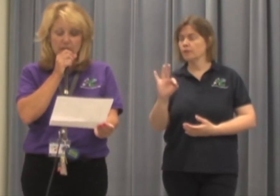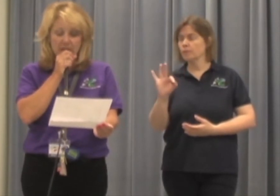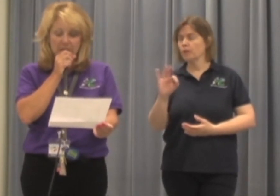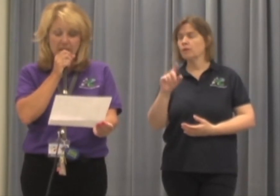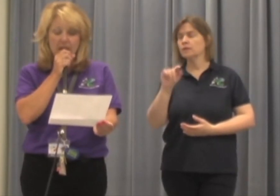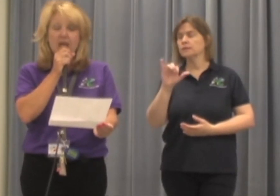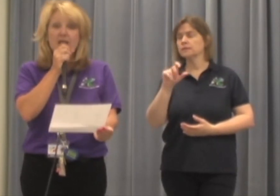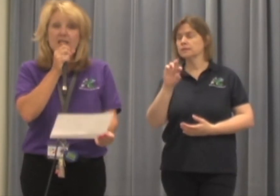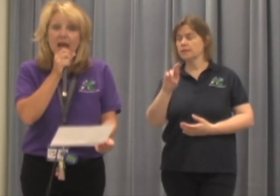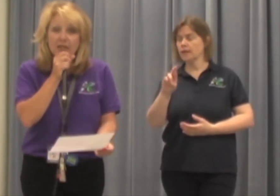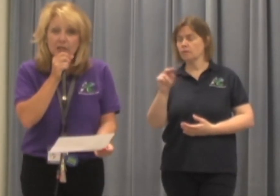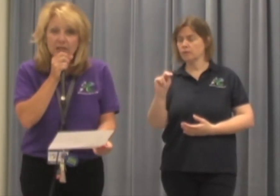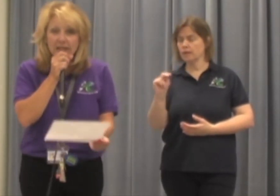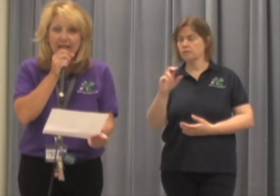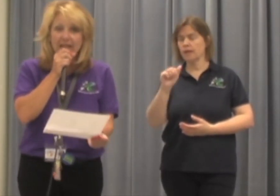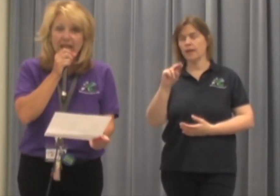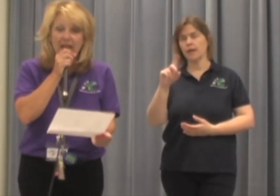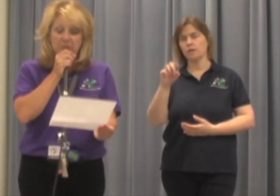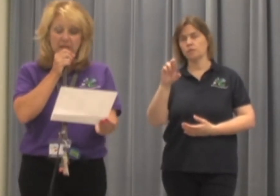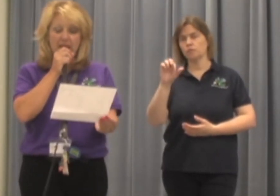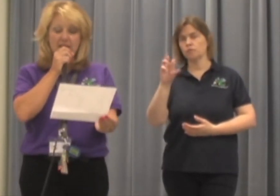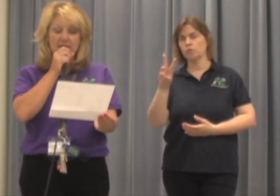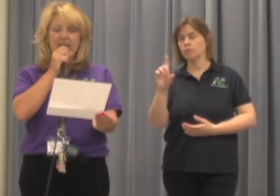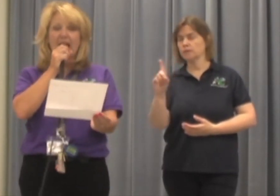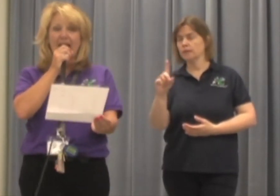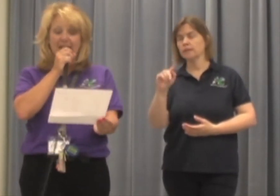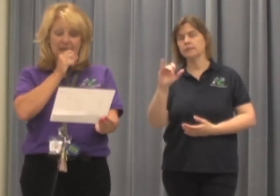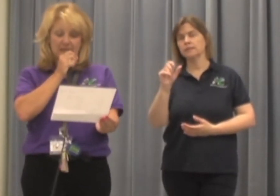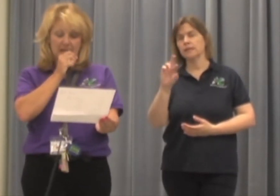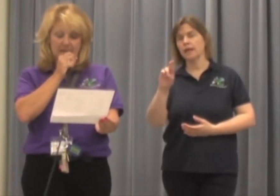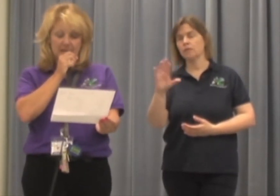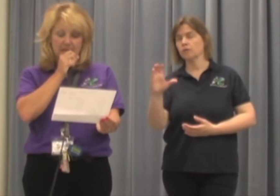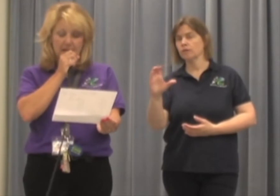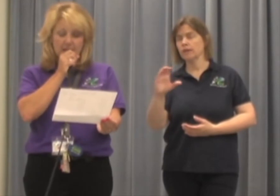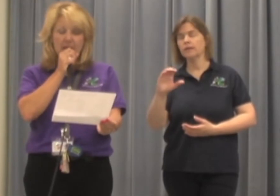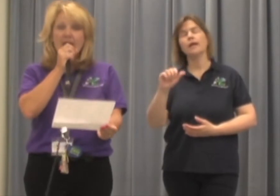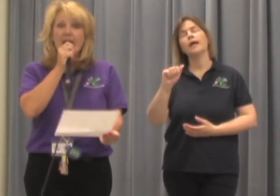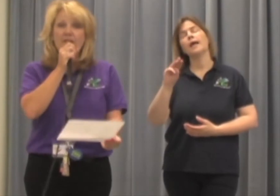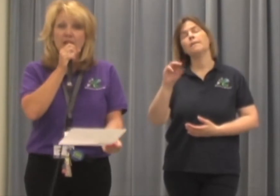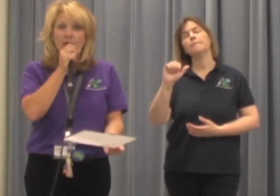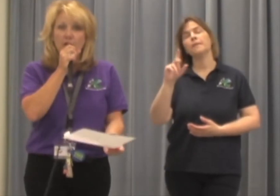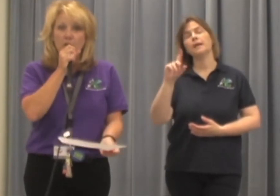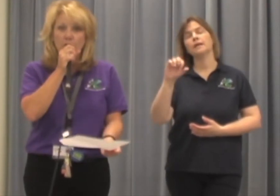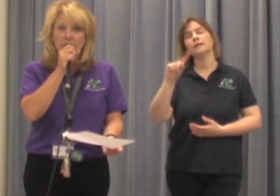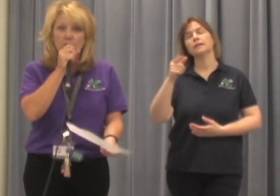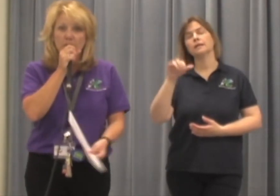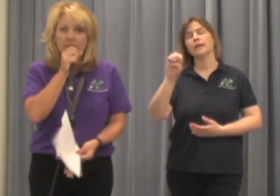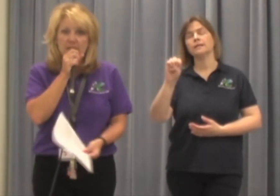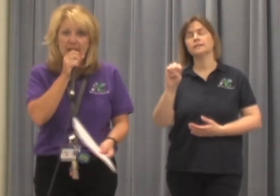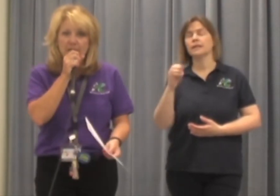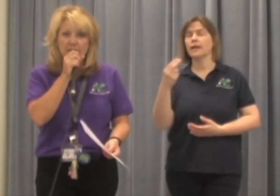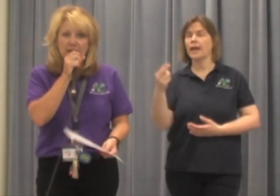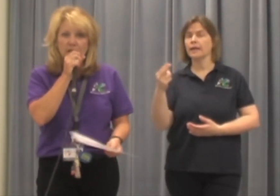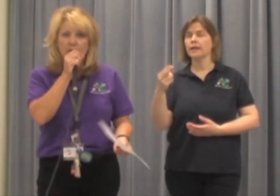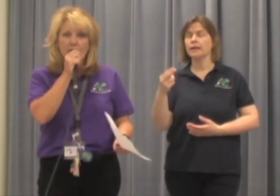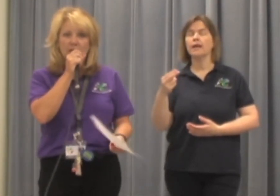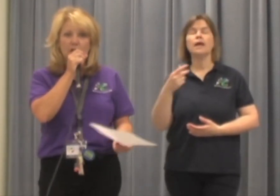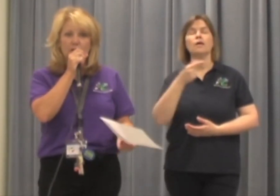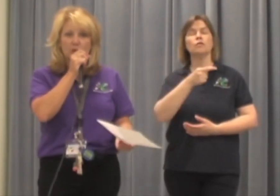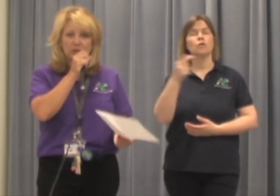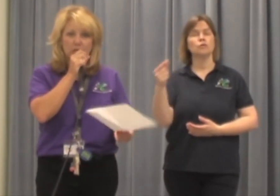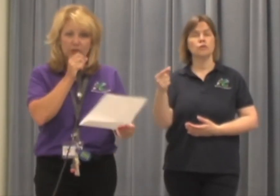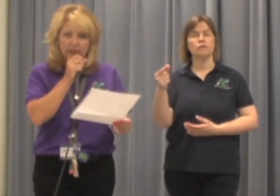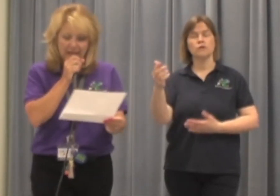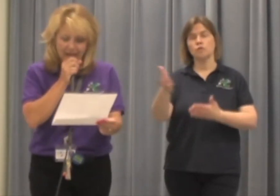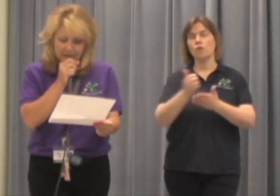Andrew Dingman. Tyler Coletti. And Mackenzie Hackett. Nicely done. And then our Golden Griffins out there earning